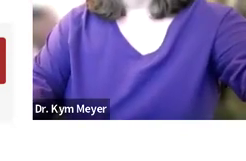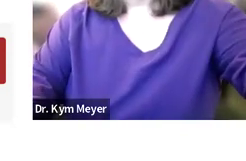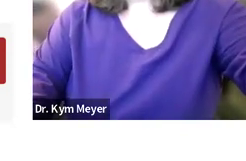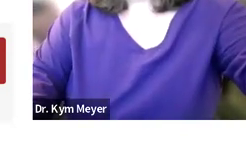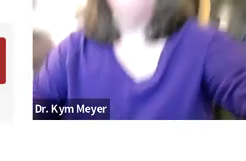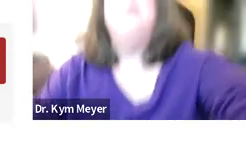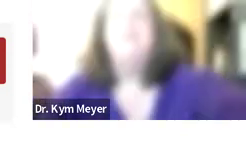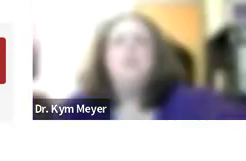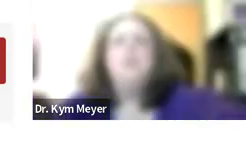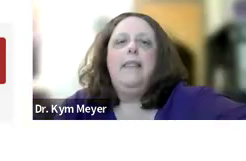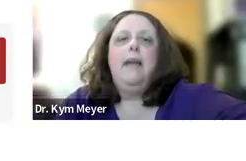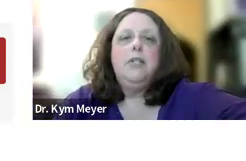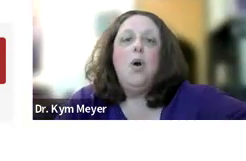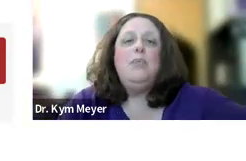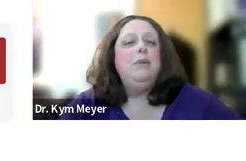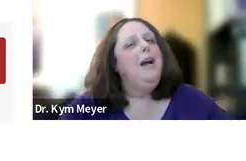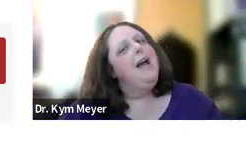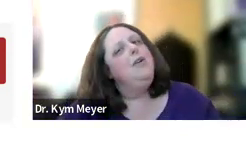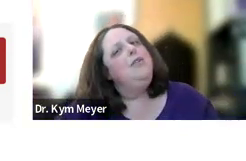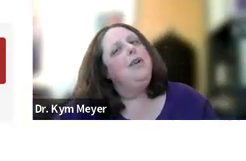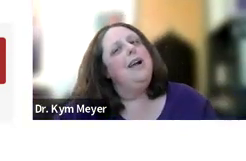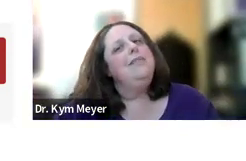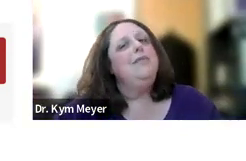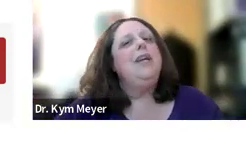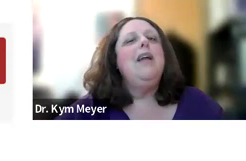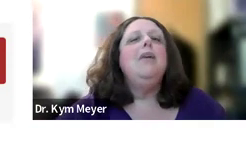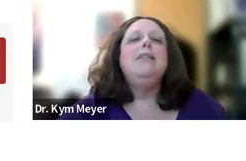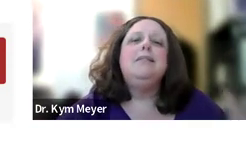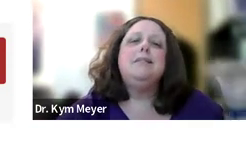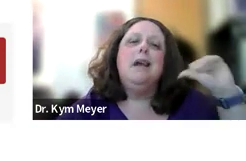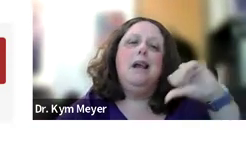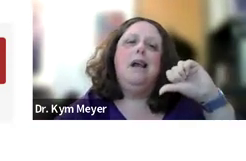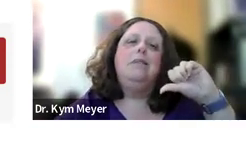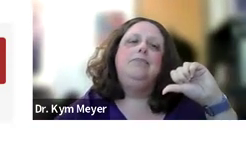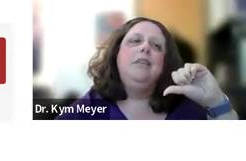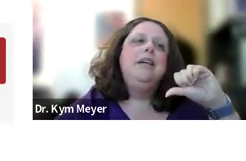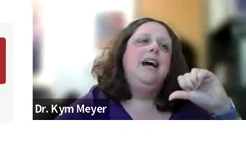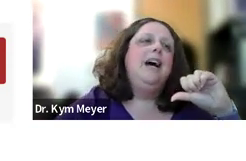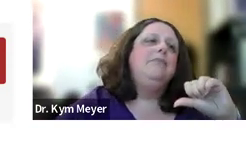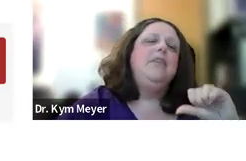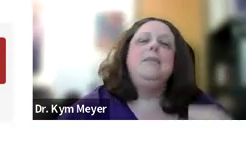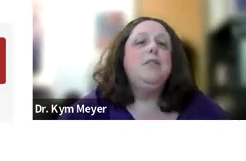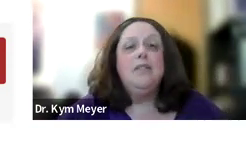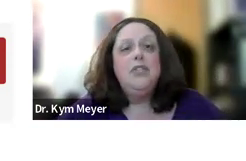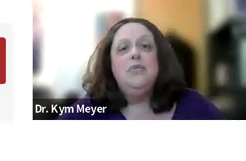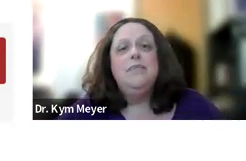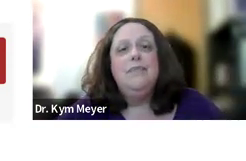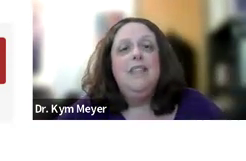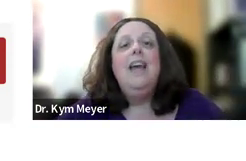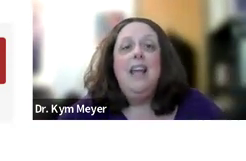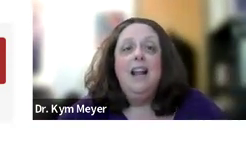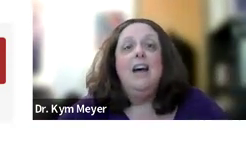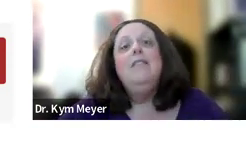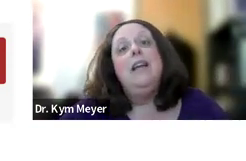child will use spoken language or sign language. And hopefully by now you kind of figured out that this is a, um, families don't have to choose.